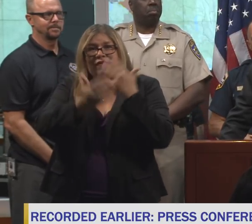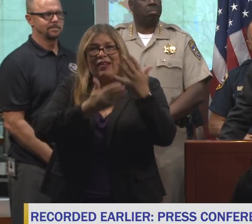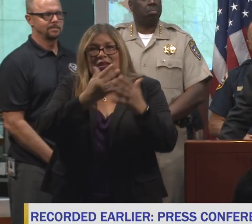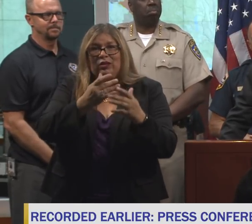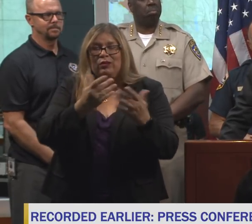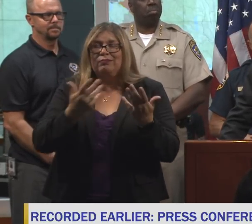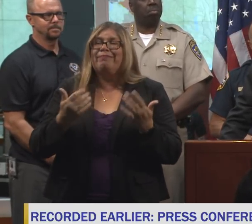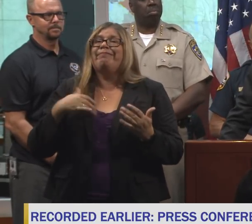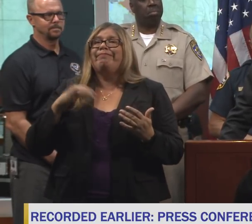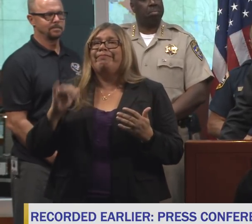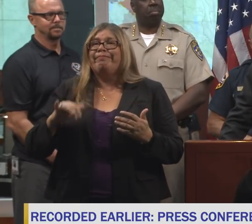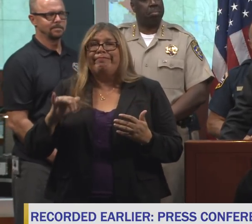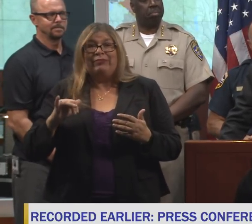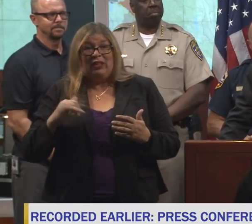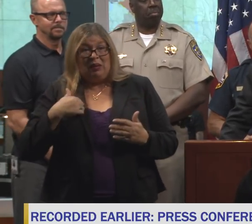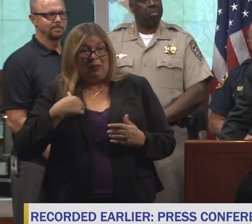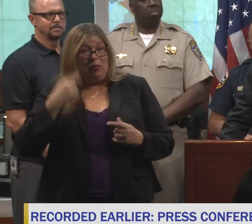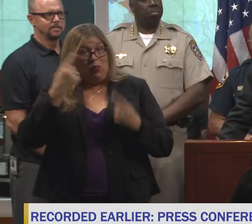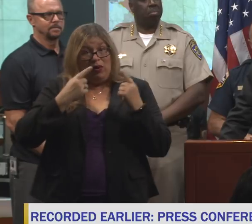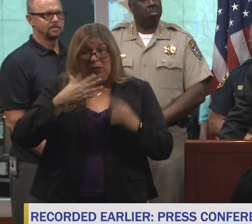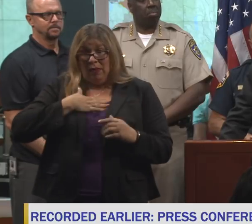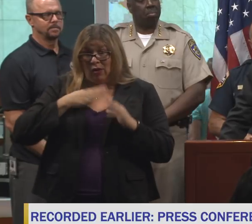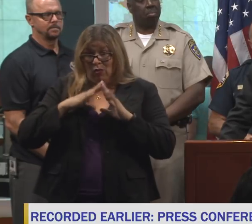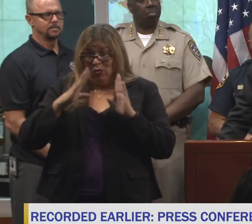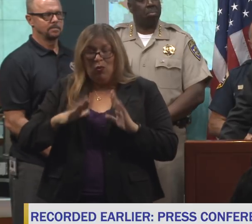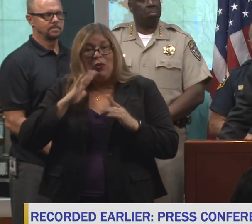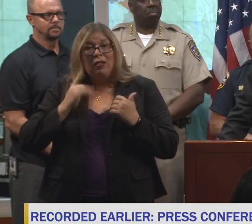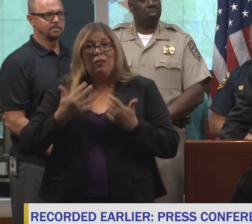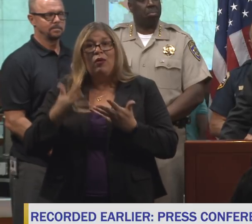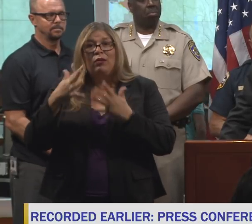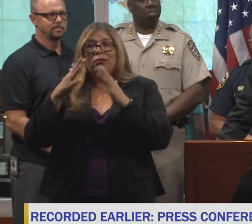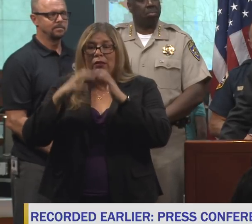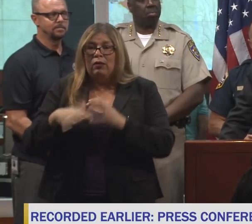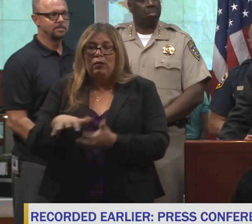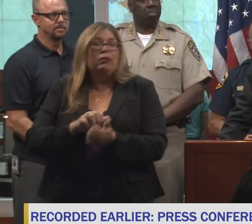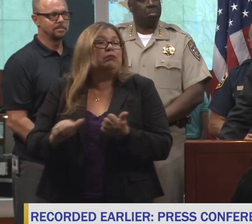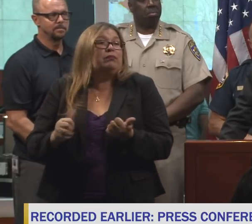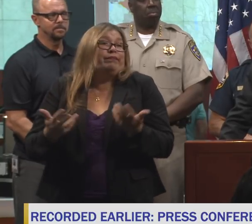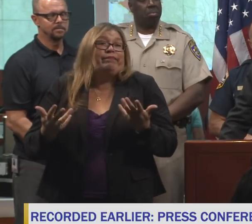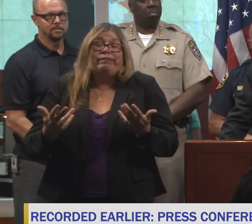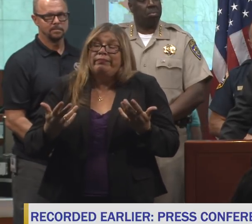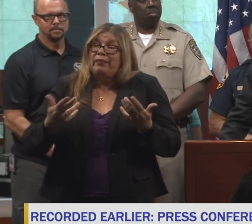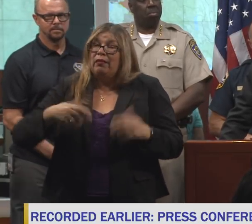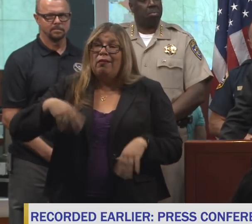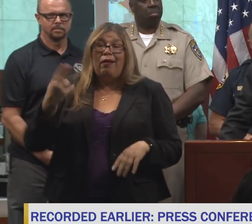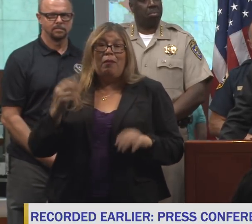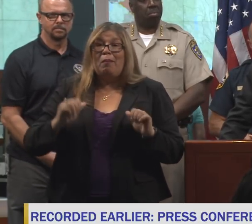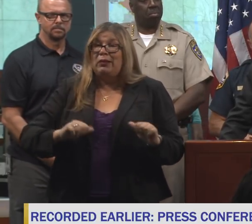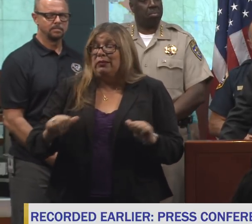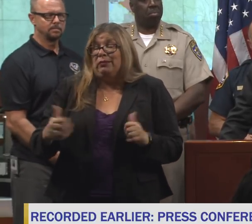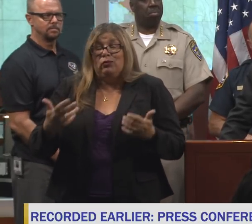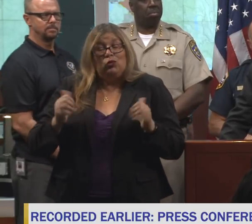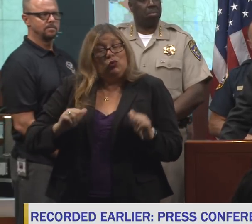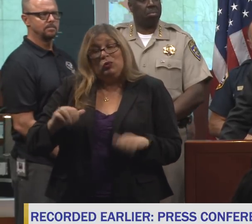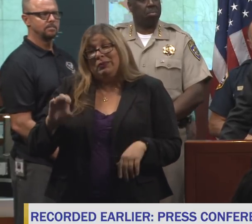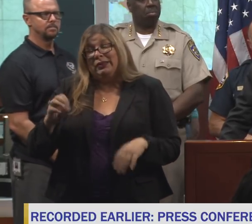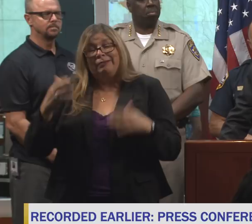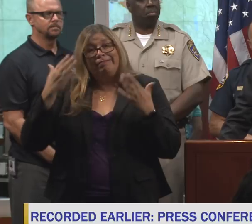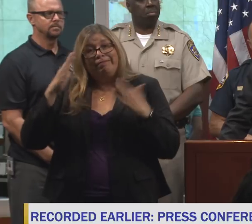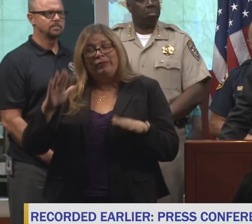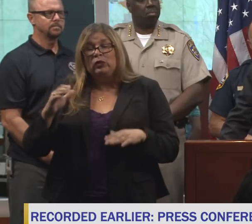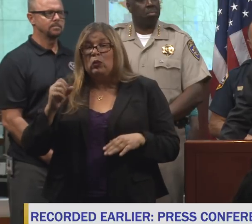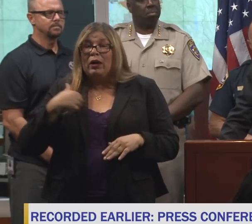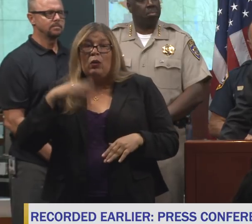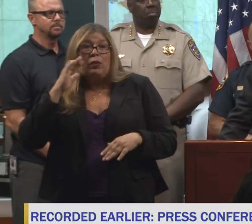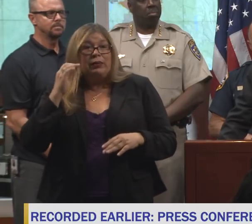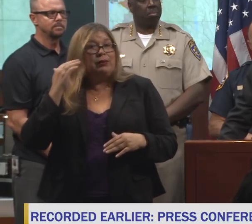myself, is this thing going to burn down? And it's certainly a very high possibility. So, yeah, I'm going to be on the